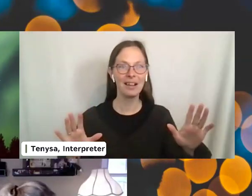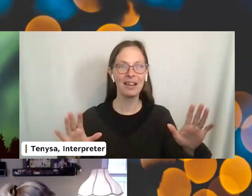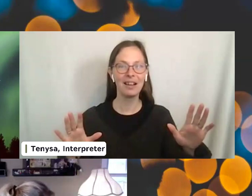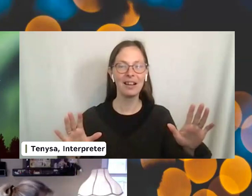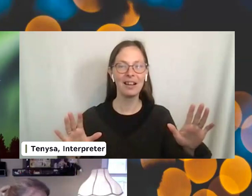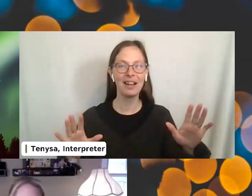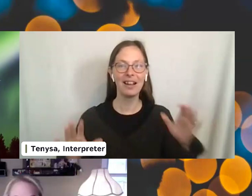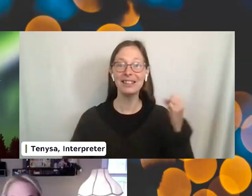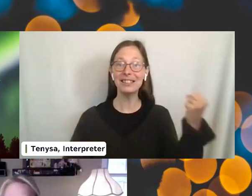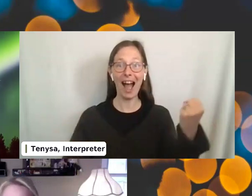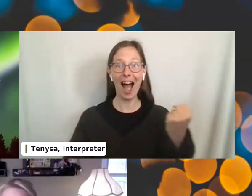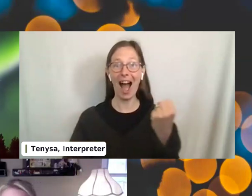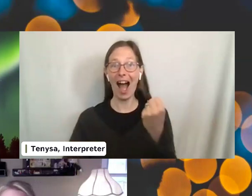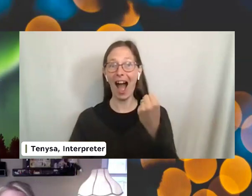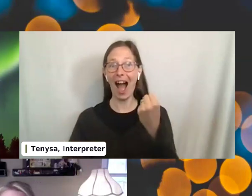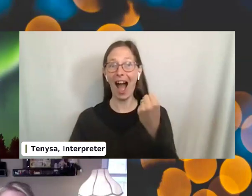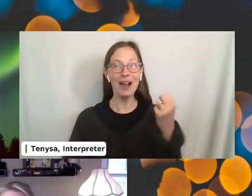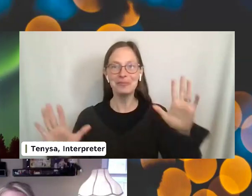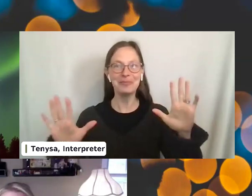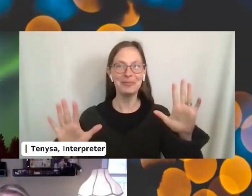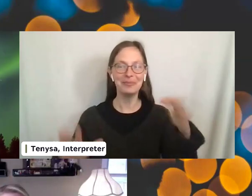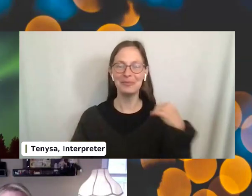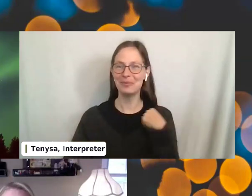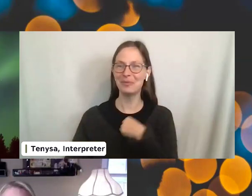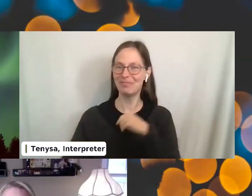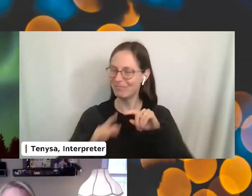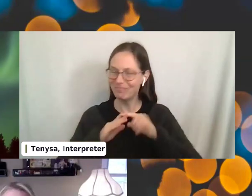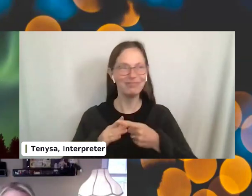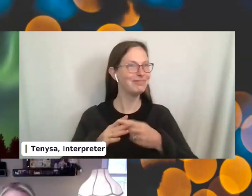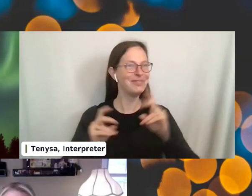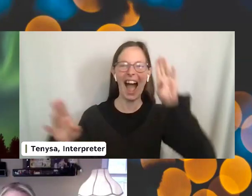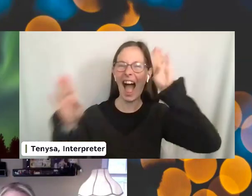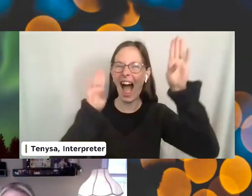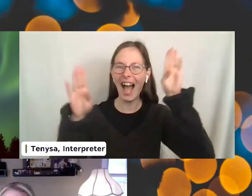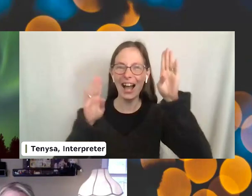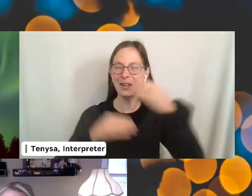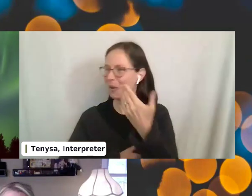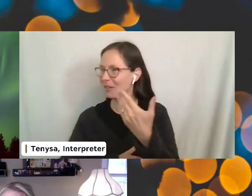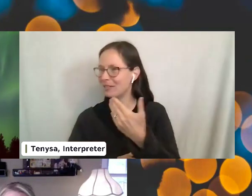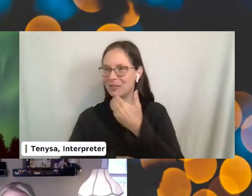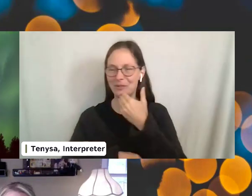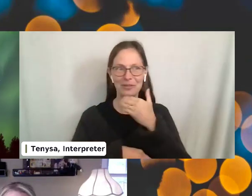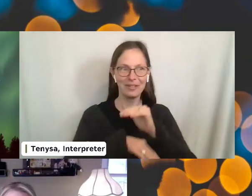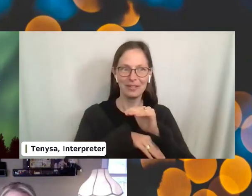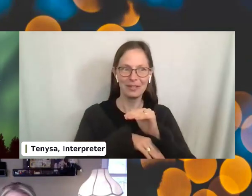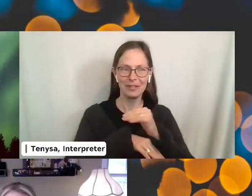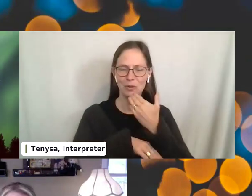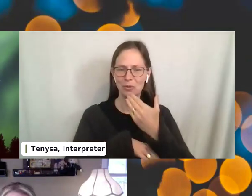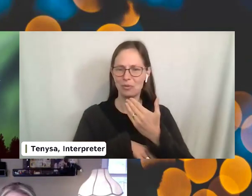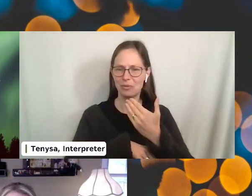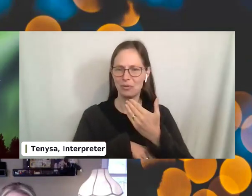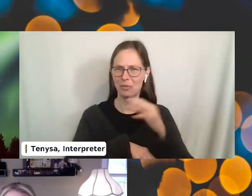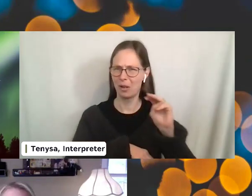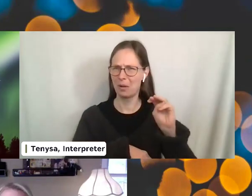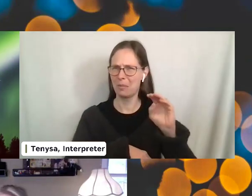Saturday, Saturday, Saturday. All right. We are live. Hello, everyone. Good morning. Good evening. Good morrow. I don't know.